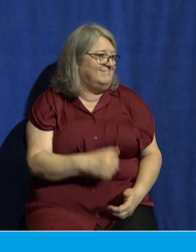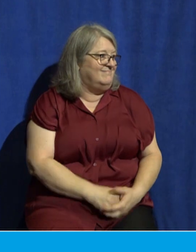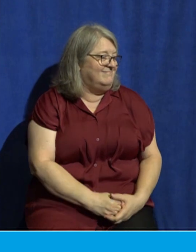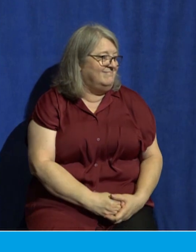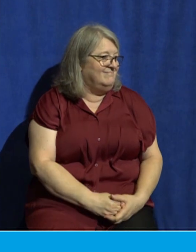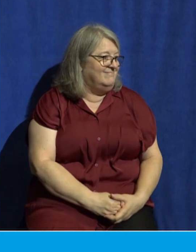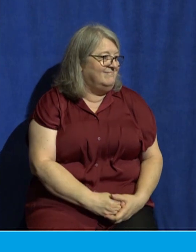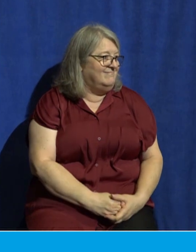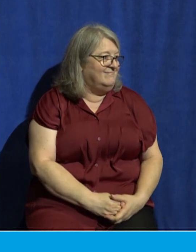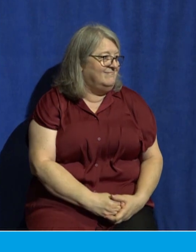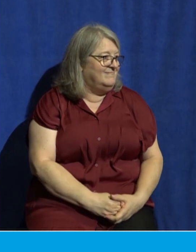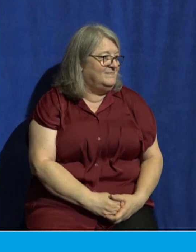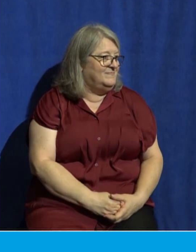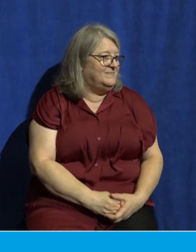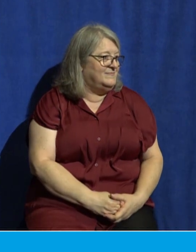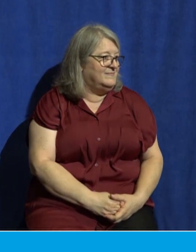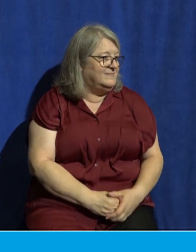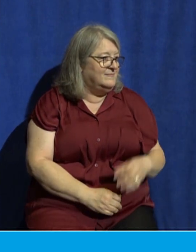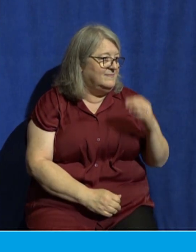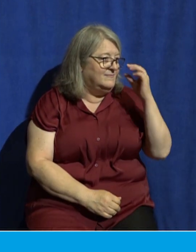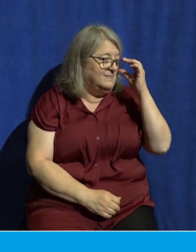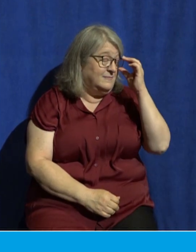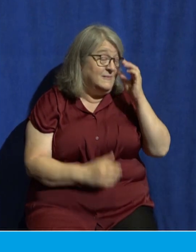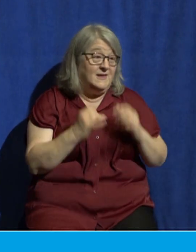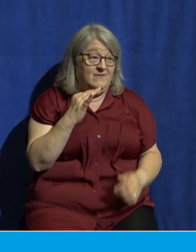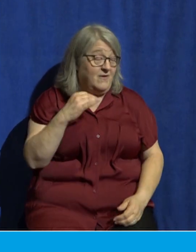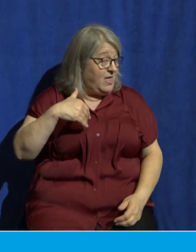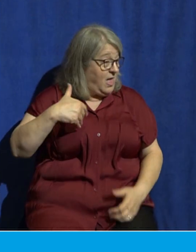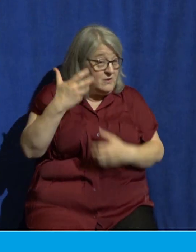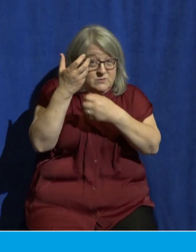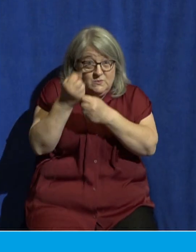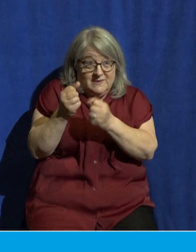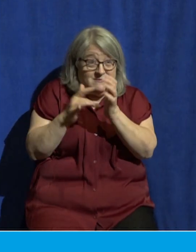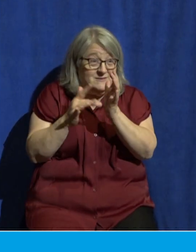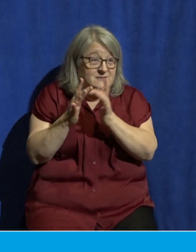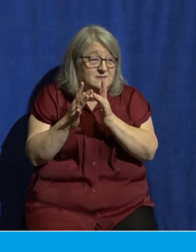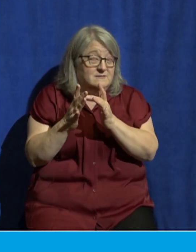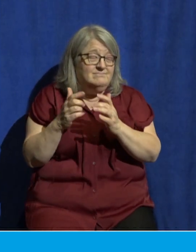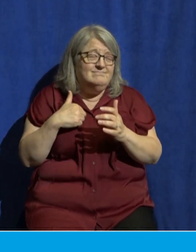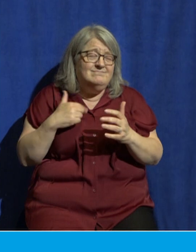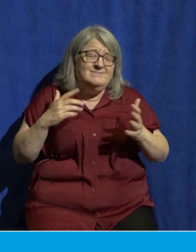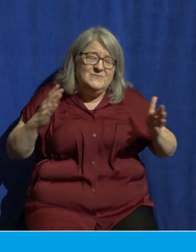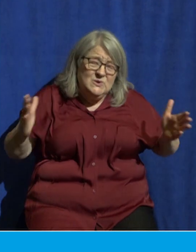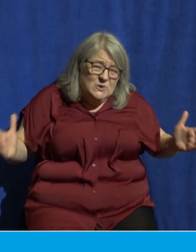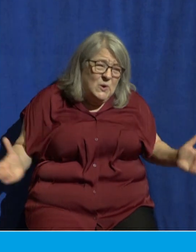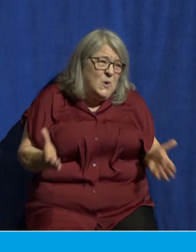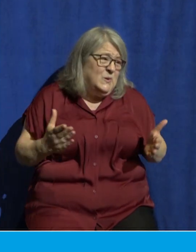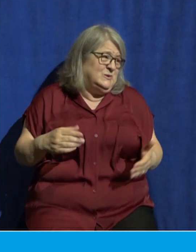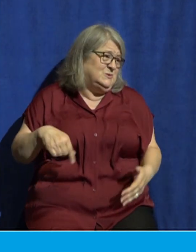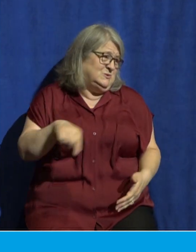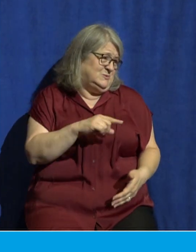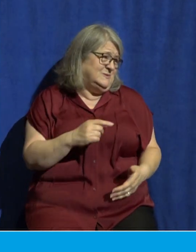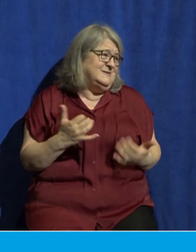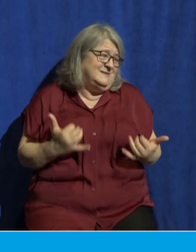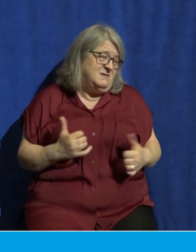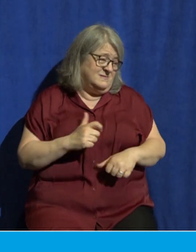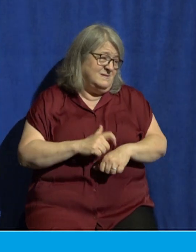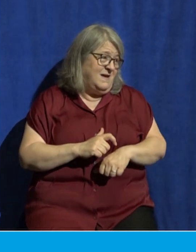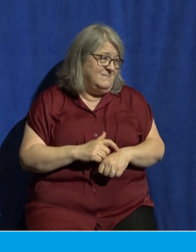listen if you haven't put your trust in Jesus I want to encourage you today to turn from your sin turn from your way of life